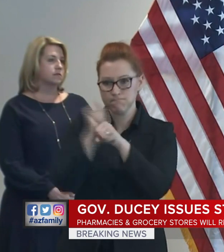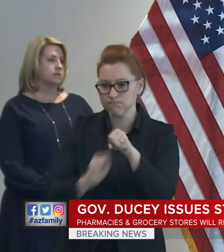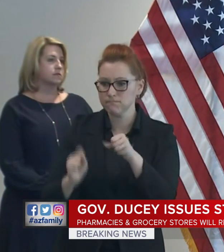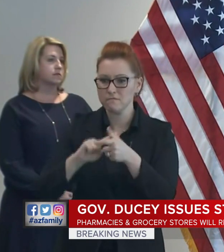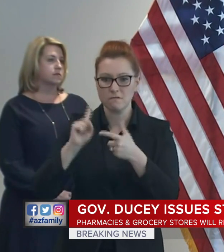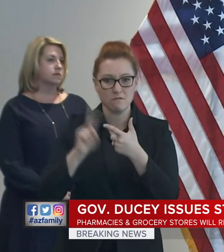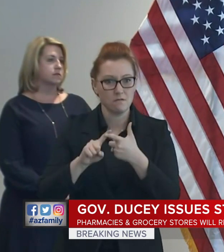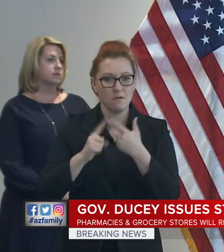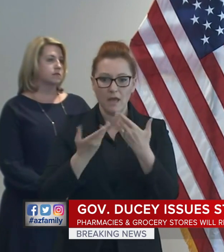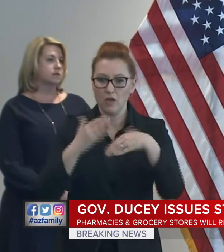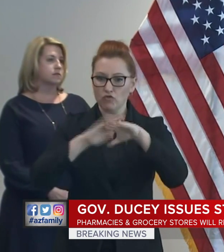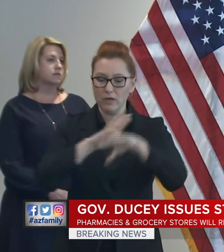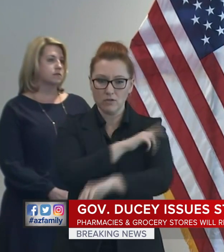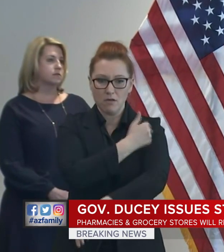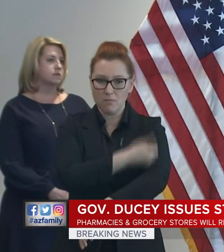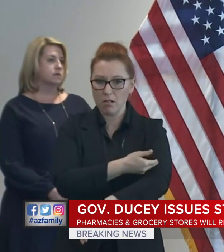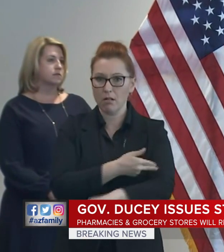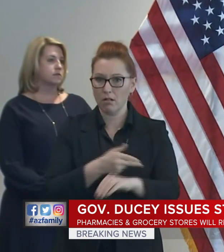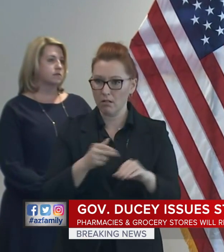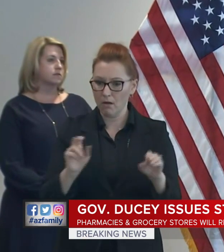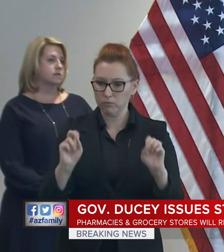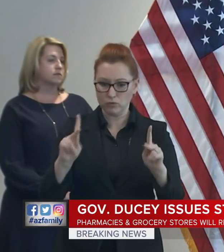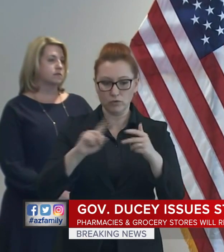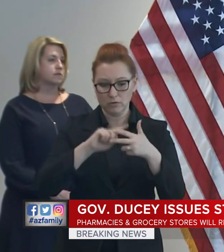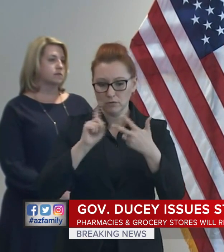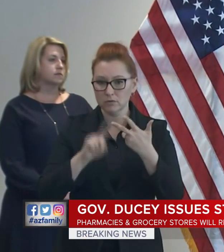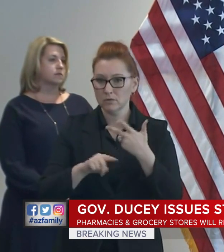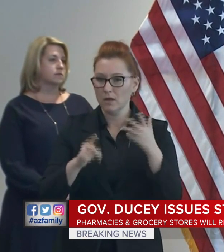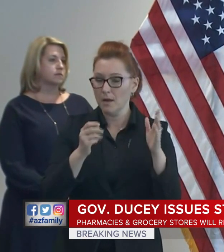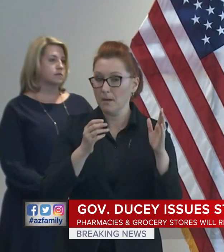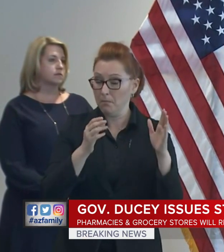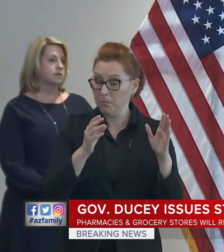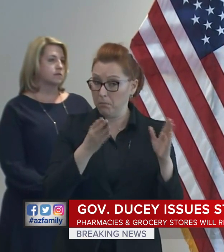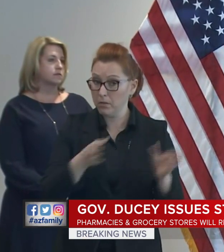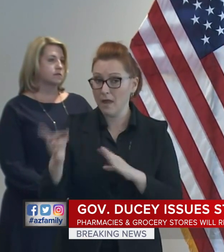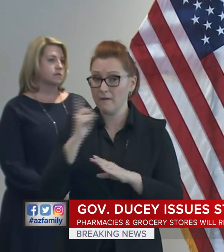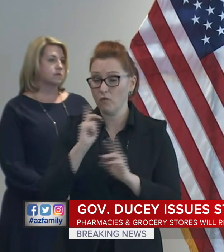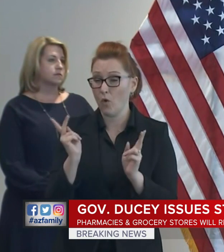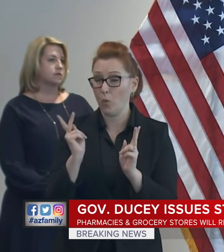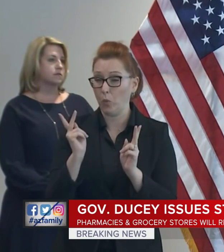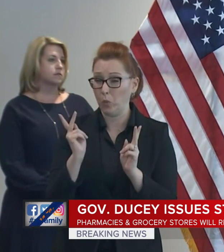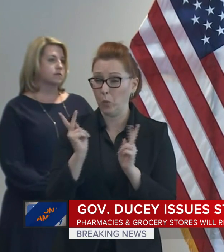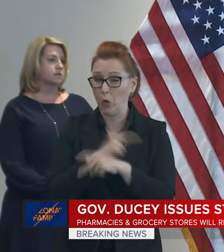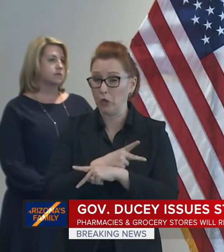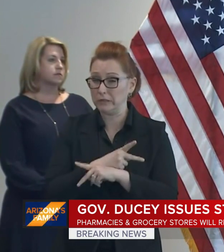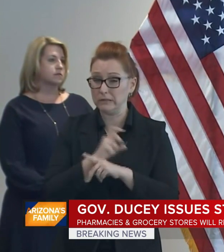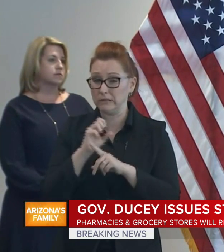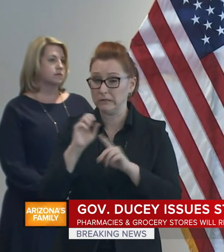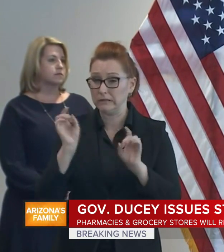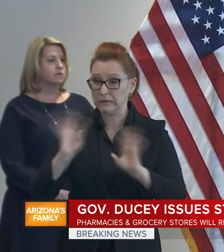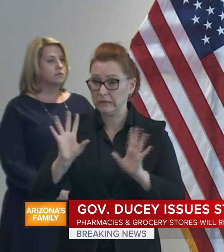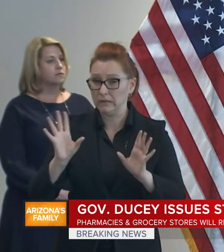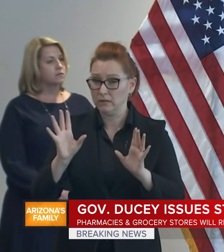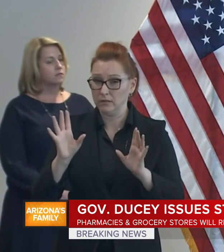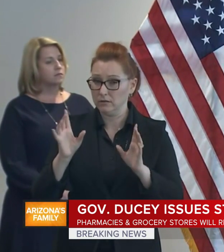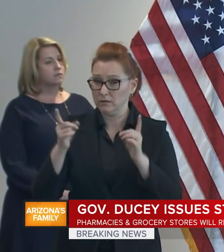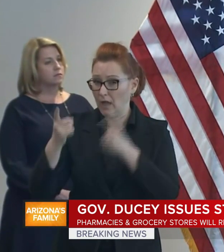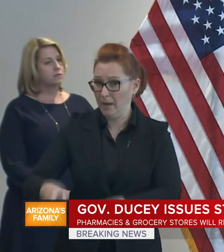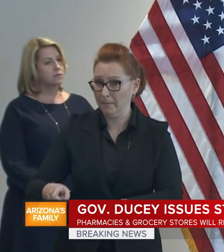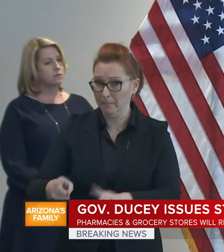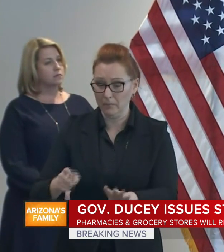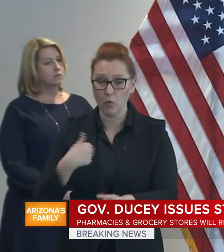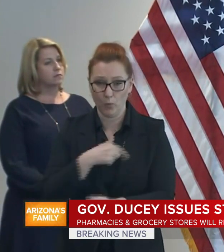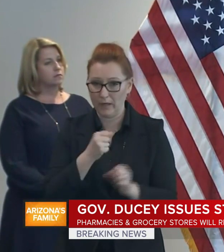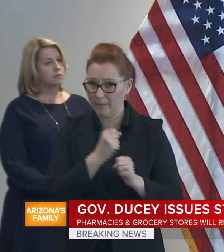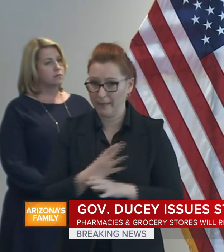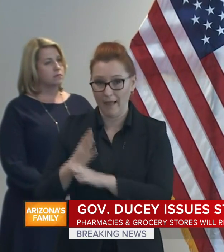capacity, and plan for a potential worst-case scenario. So the idea is this will have fewer people outside.